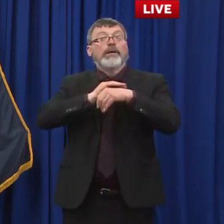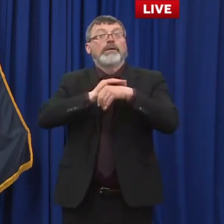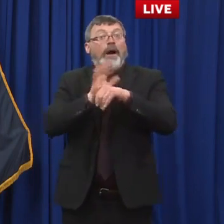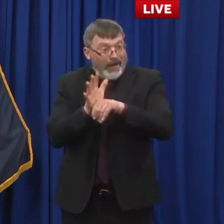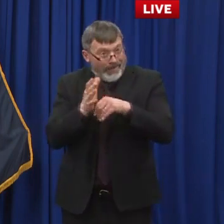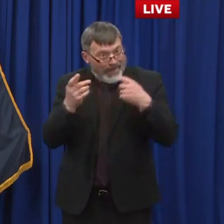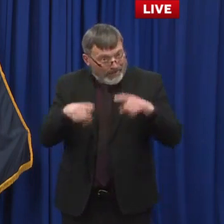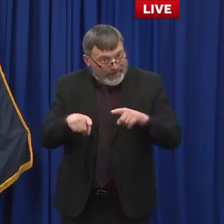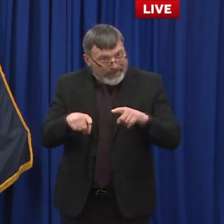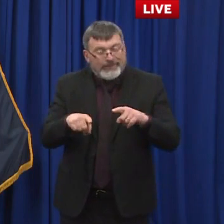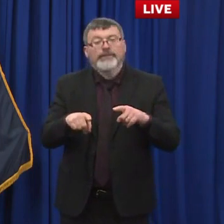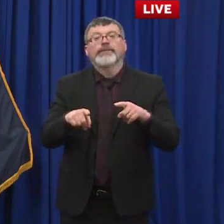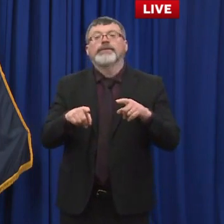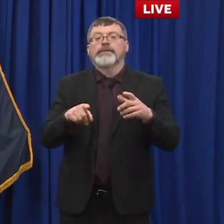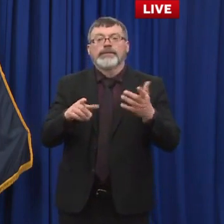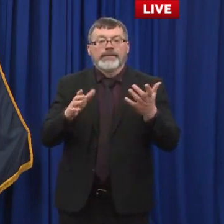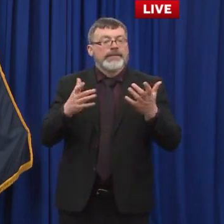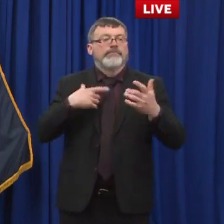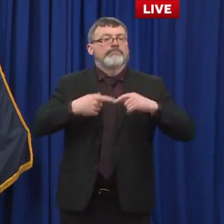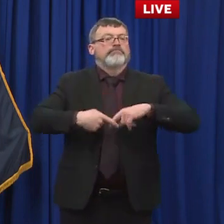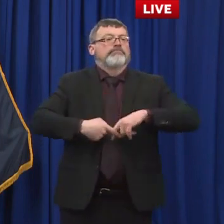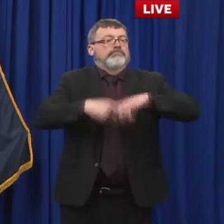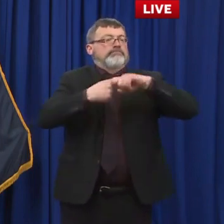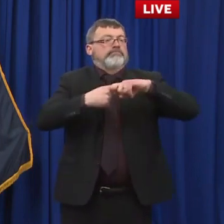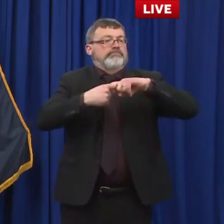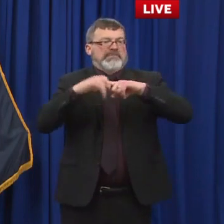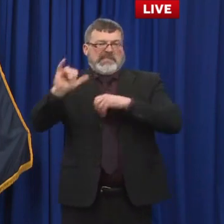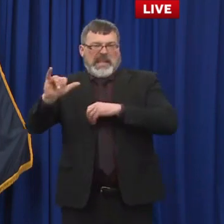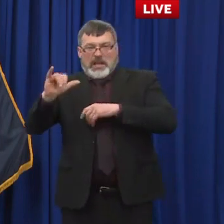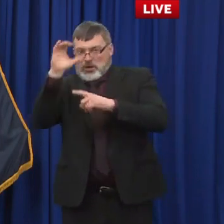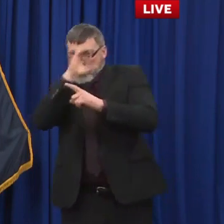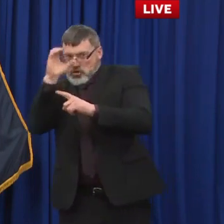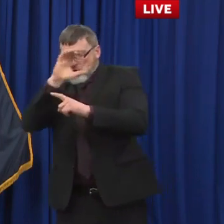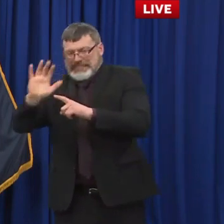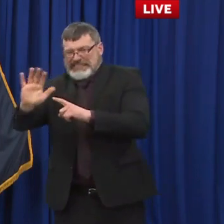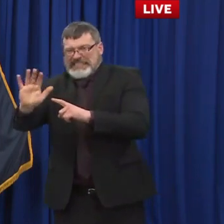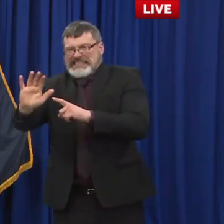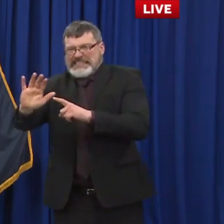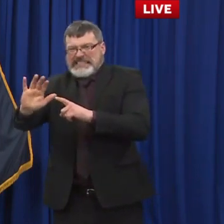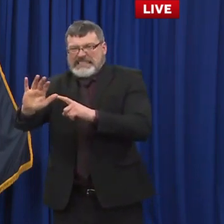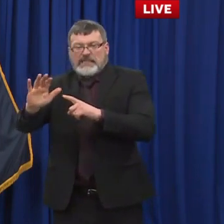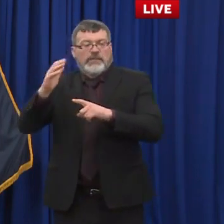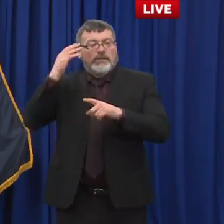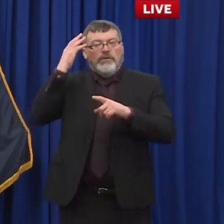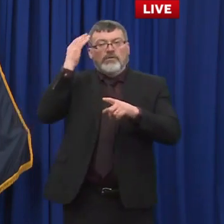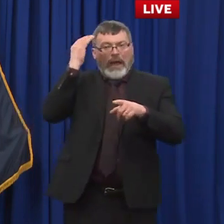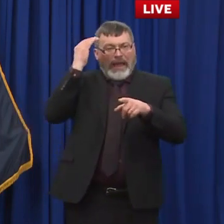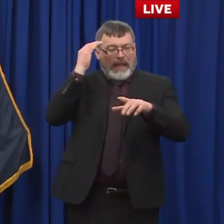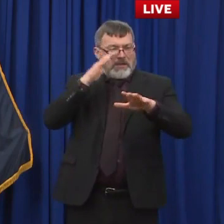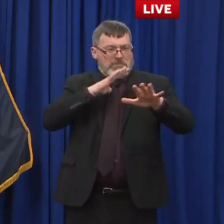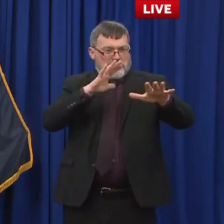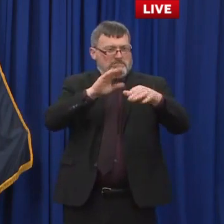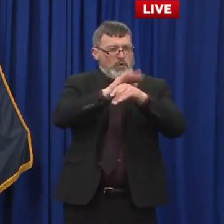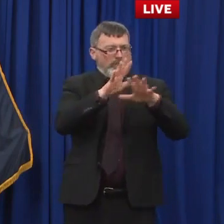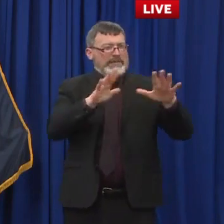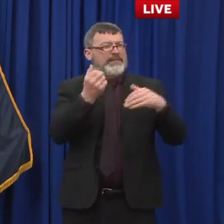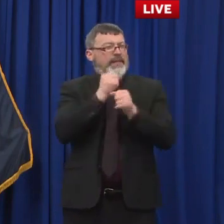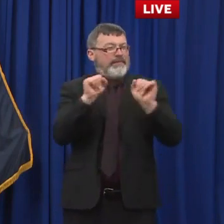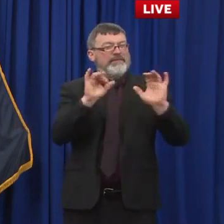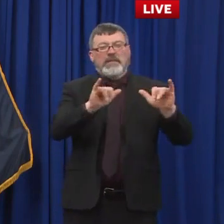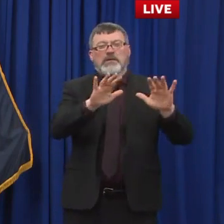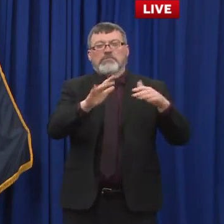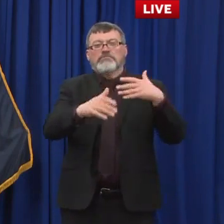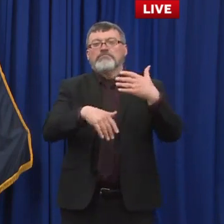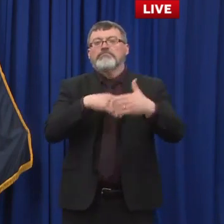very uncertain economic crisis that was working hand in hand with the COVID crisis, there just weren't nearly as many jobs available, of course.